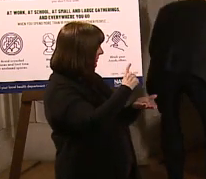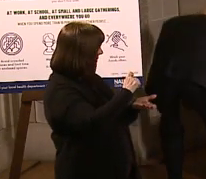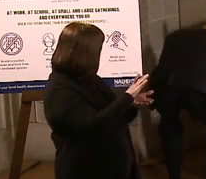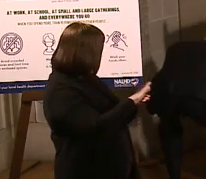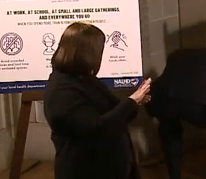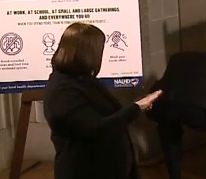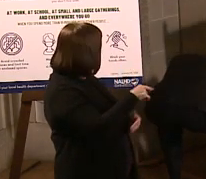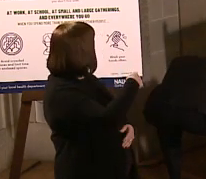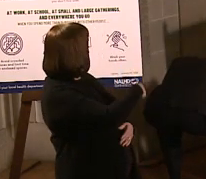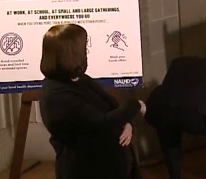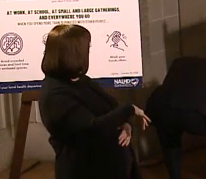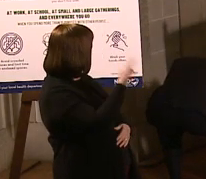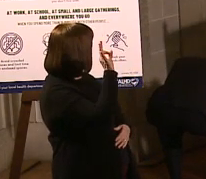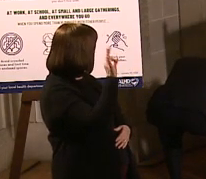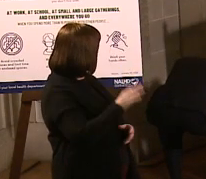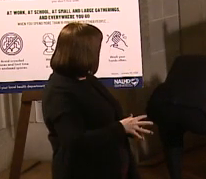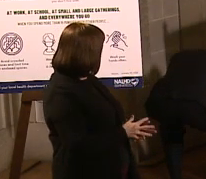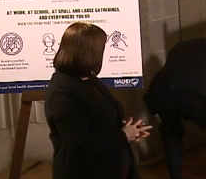oh it's down here,